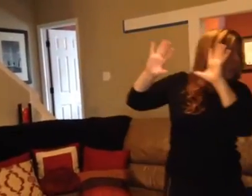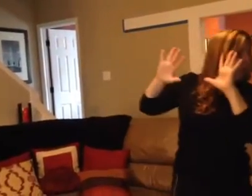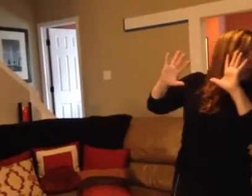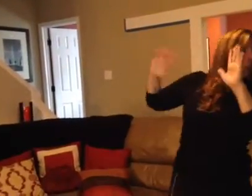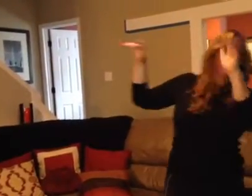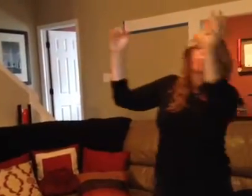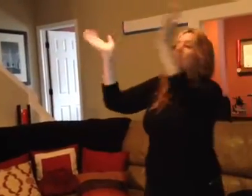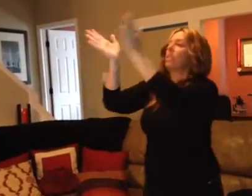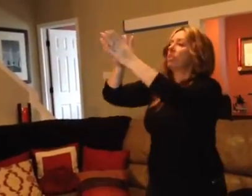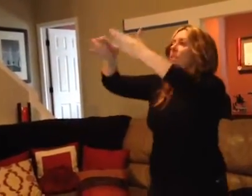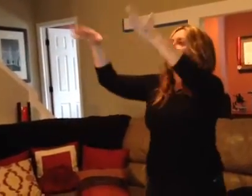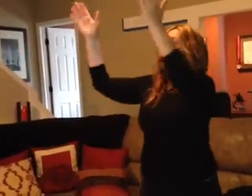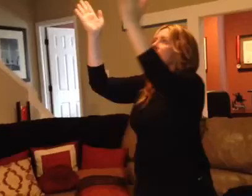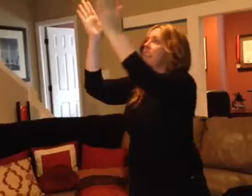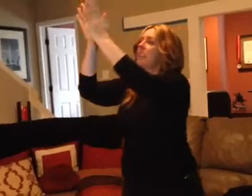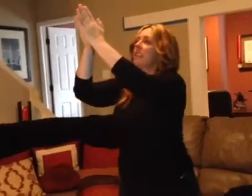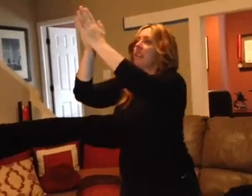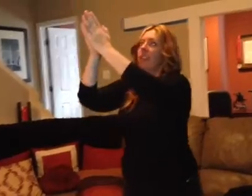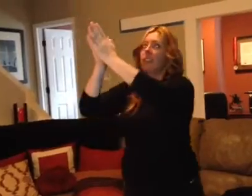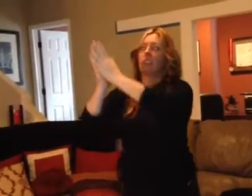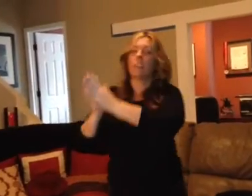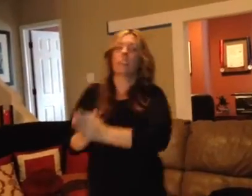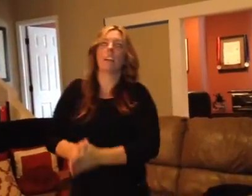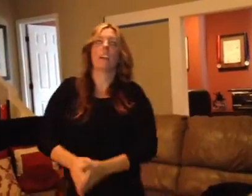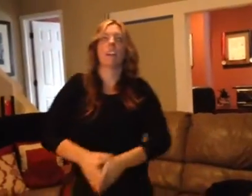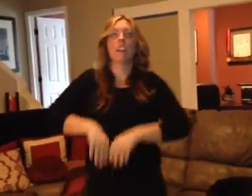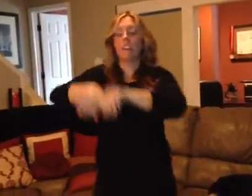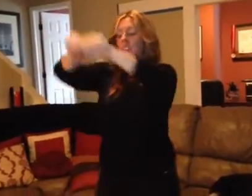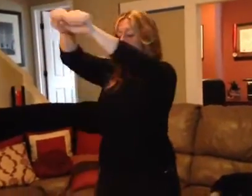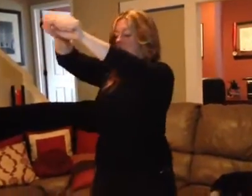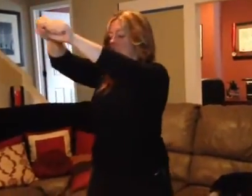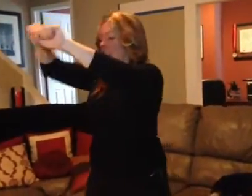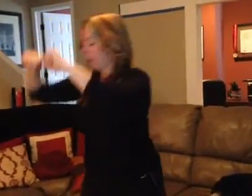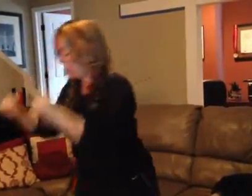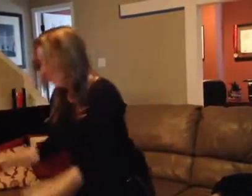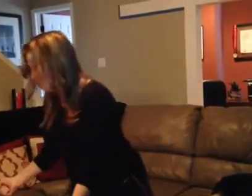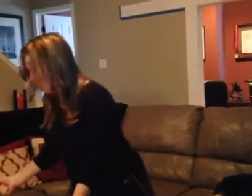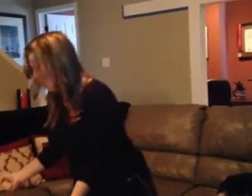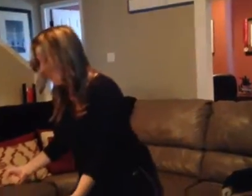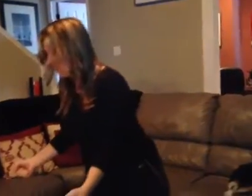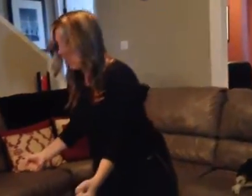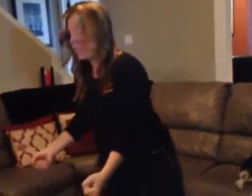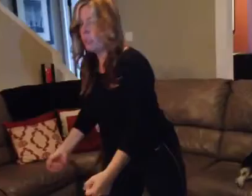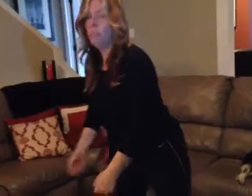worldly choices. We're not on a turn. A new.